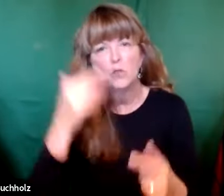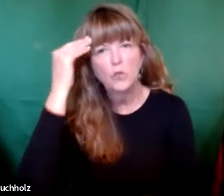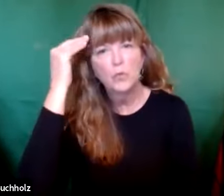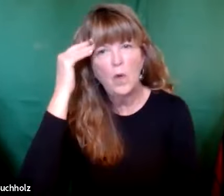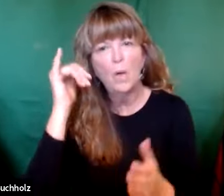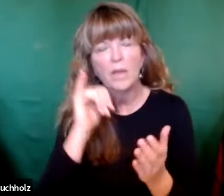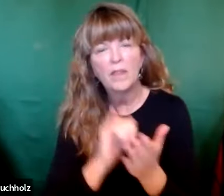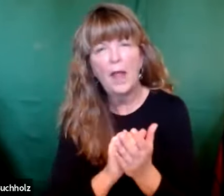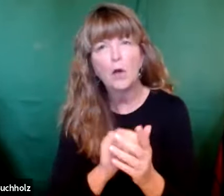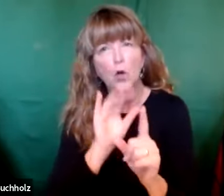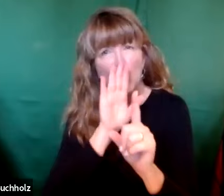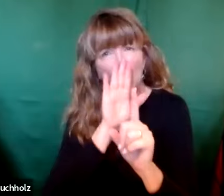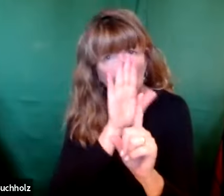Luke wants us to know